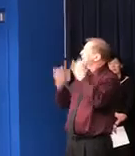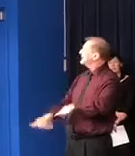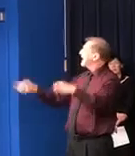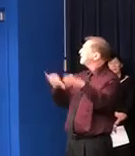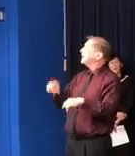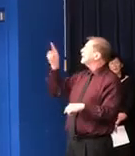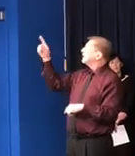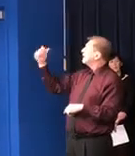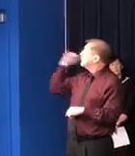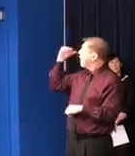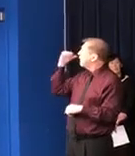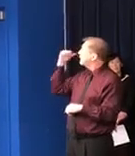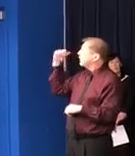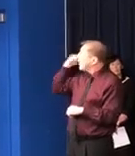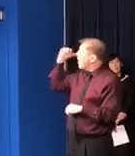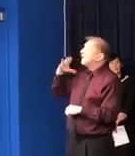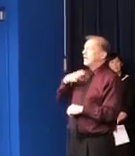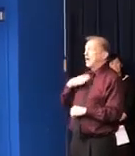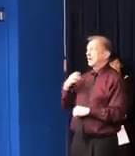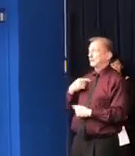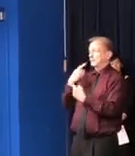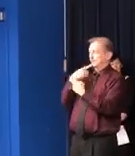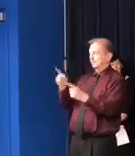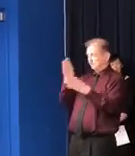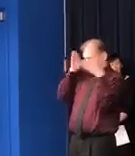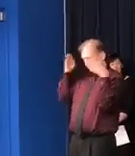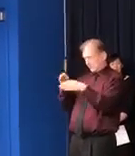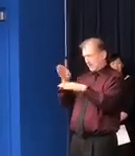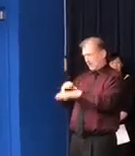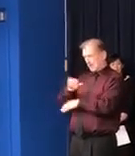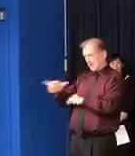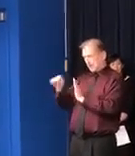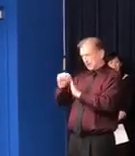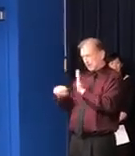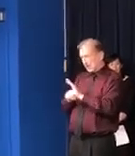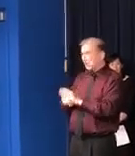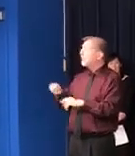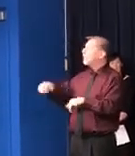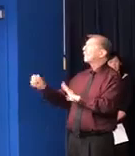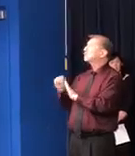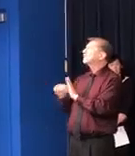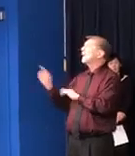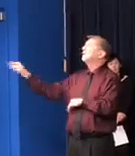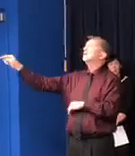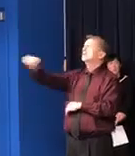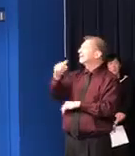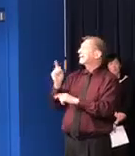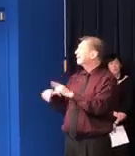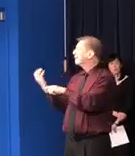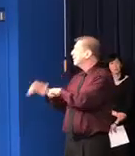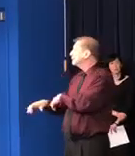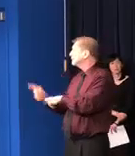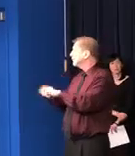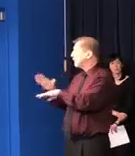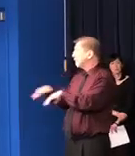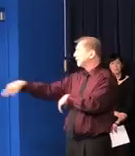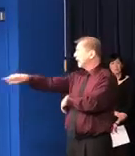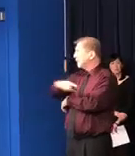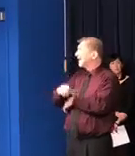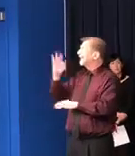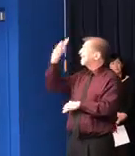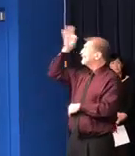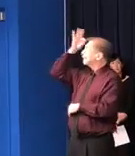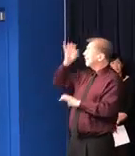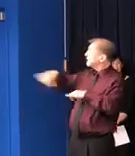my job to protect the people of the state of Illinois. And we've been a leader in doing what's right and keeping people as safe as we possibly can. Thank you